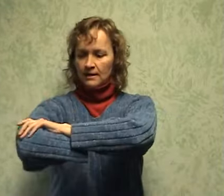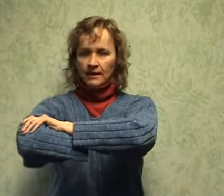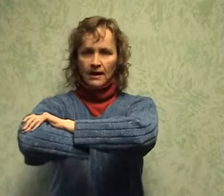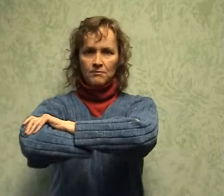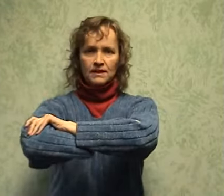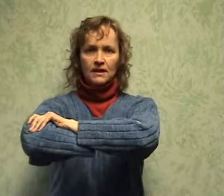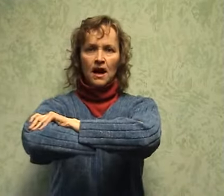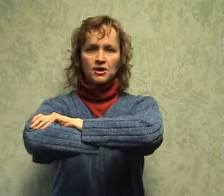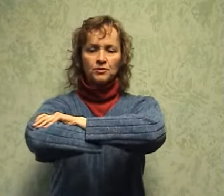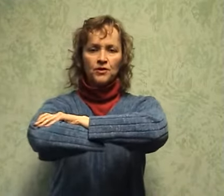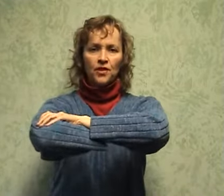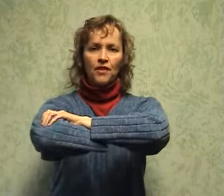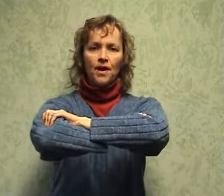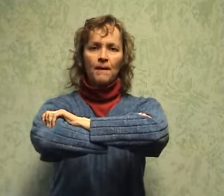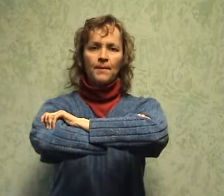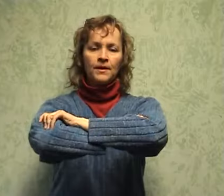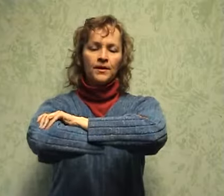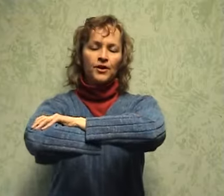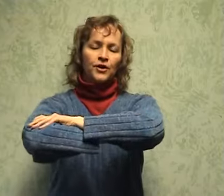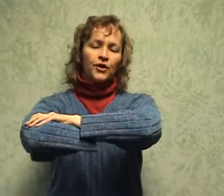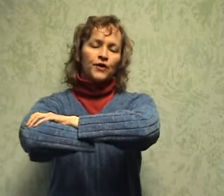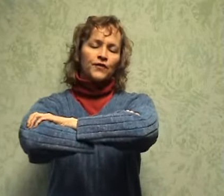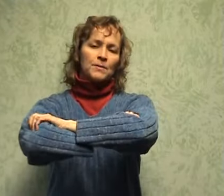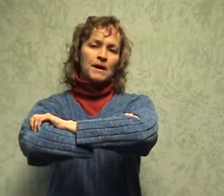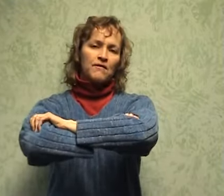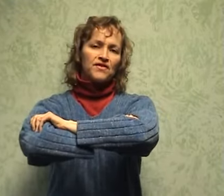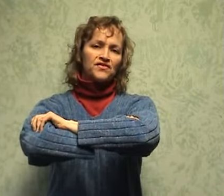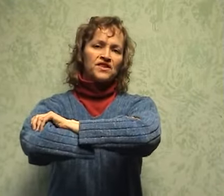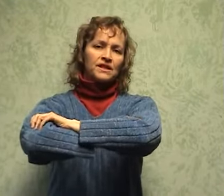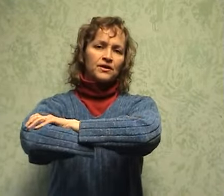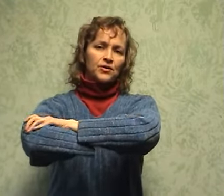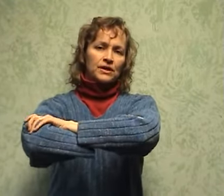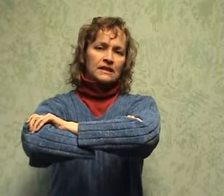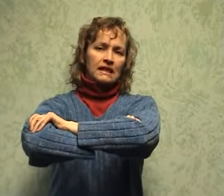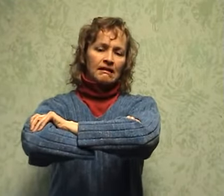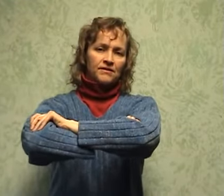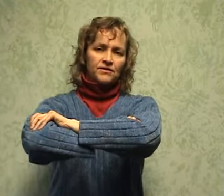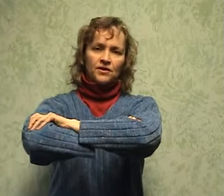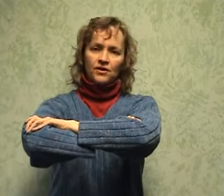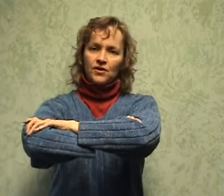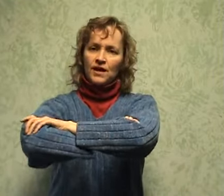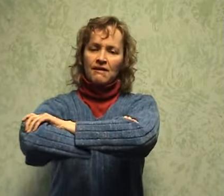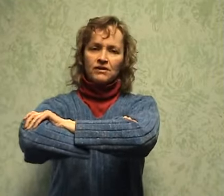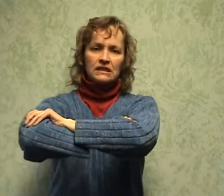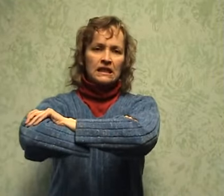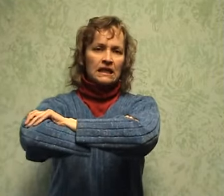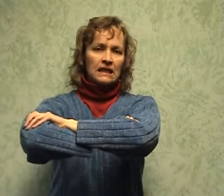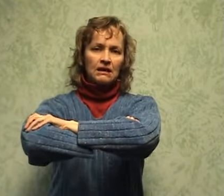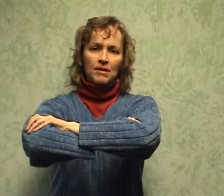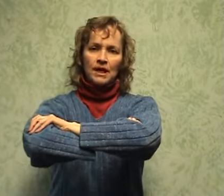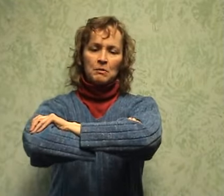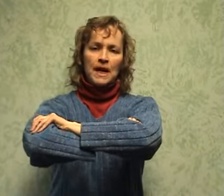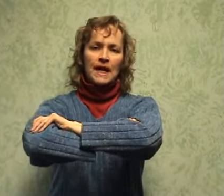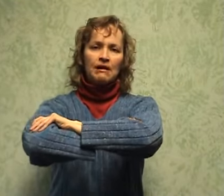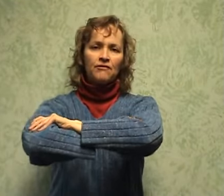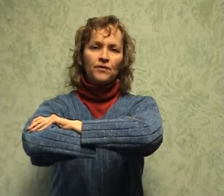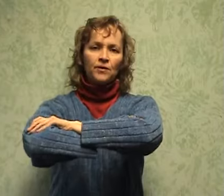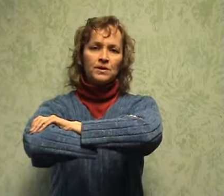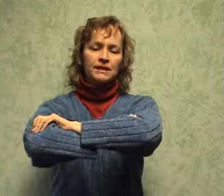and massage with your thumb for about 15 to 30 seconds. You don't have to dig in and make it painful, but